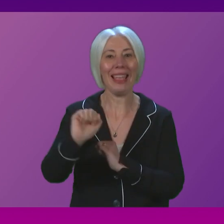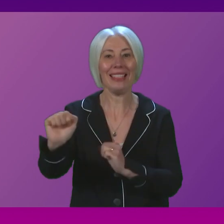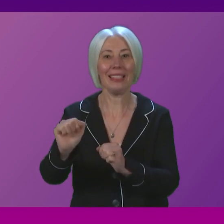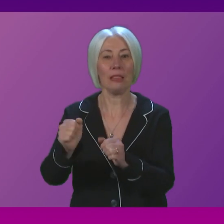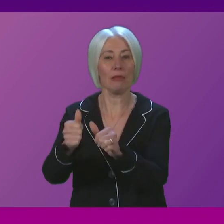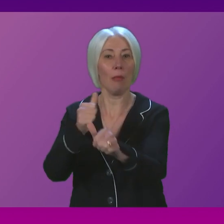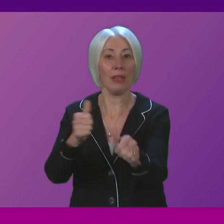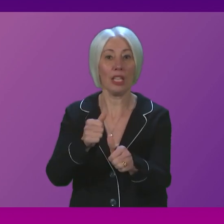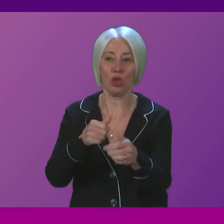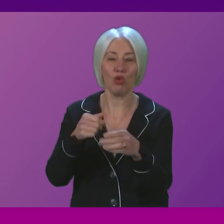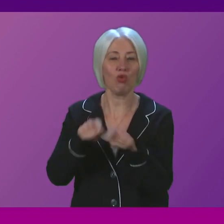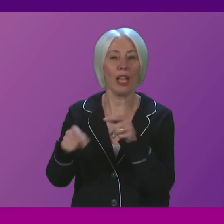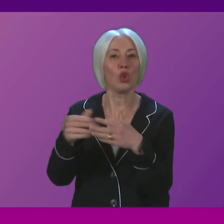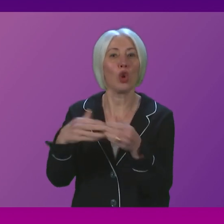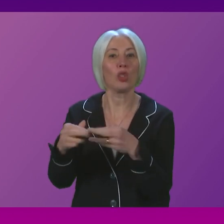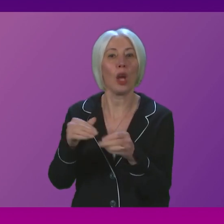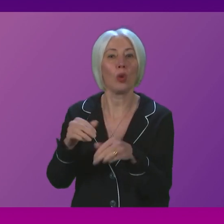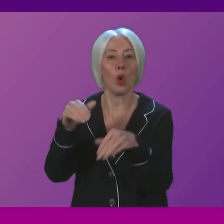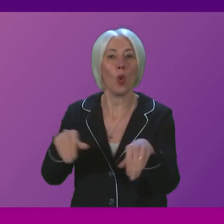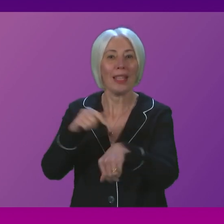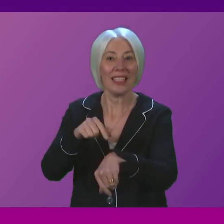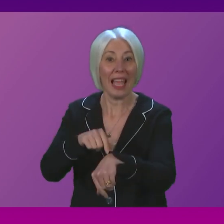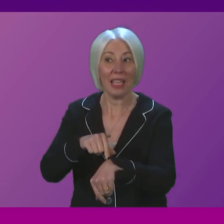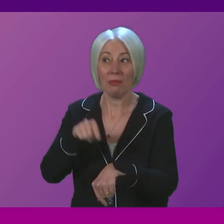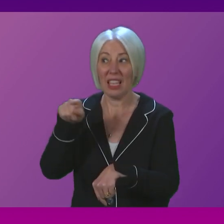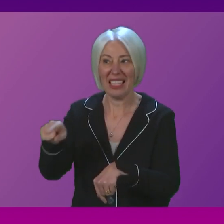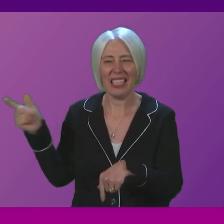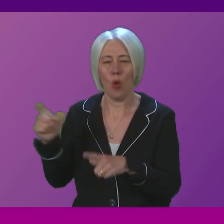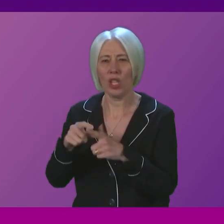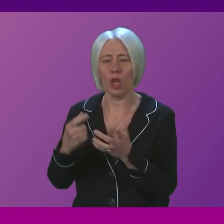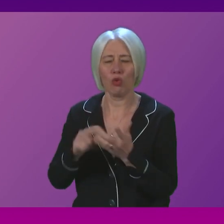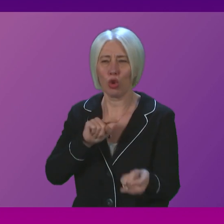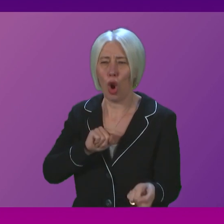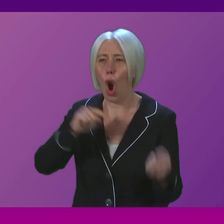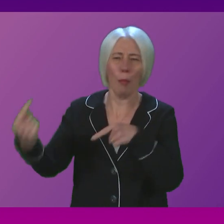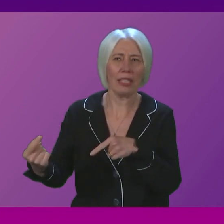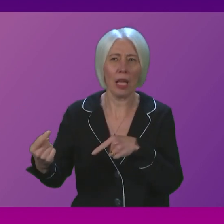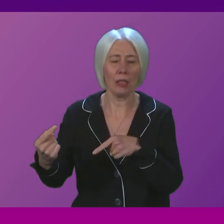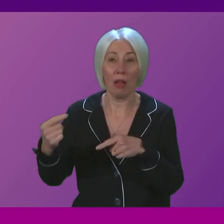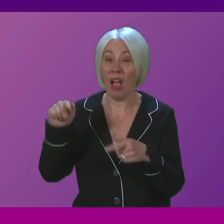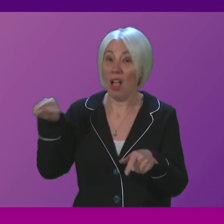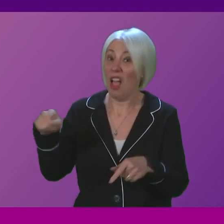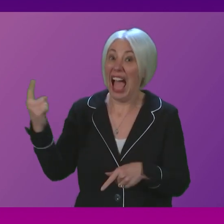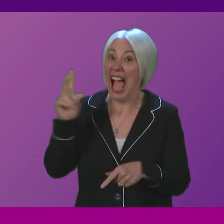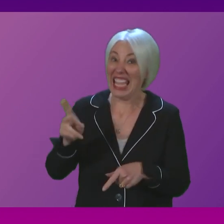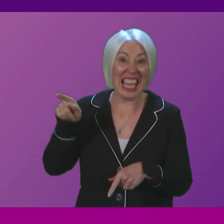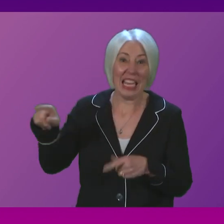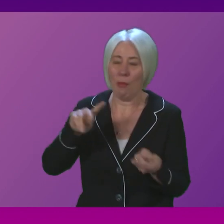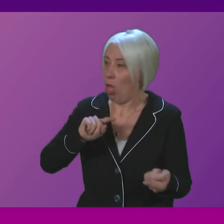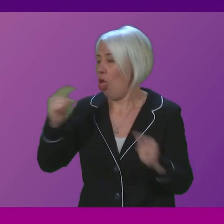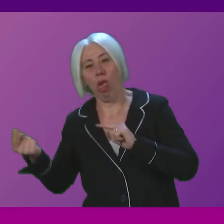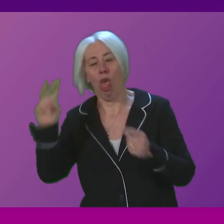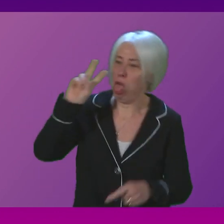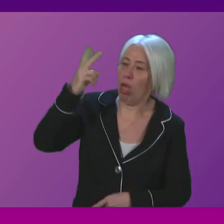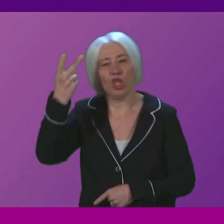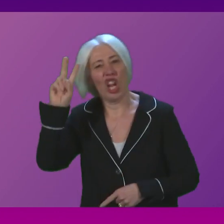try to tackle waiting things. It seems that today Douglas Ross is doing the exact opposite. I'm not sure whether that's yet another flip-flop from Douglas Ross. That's for him